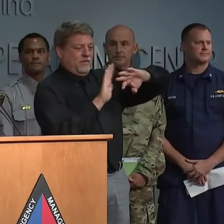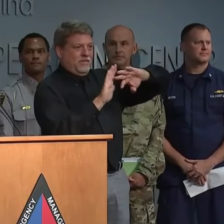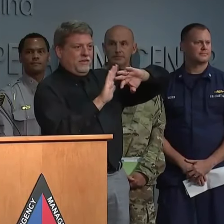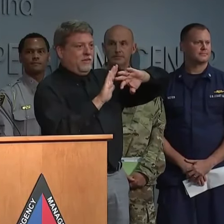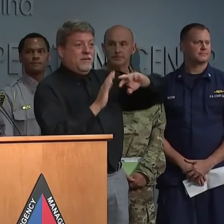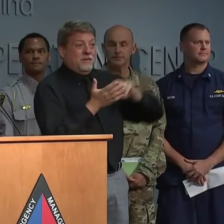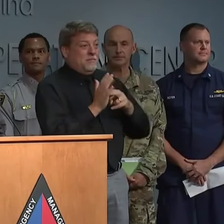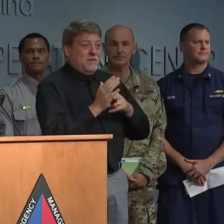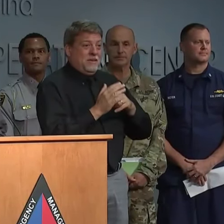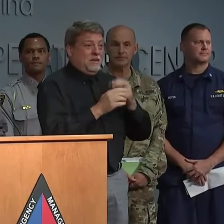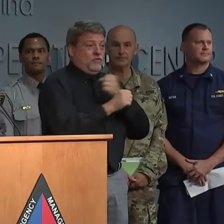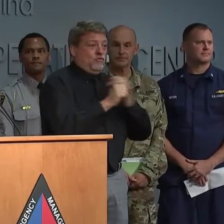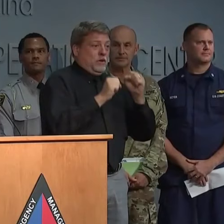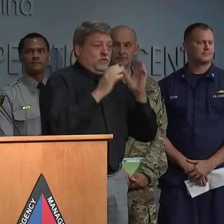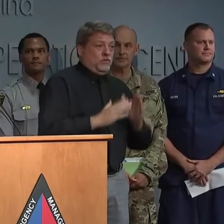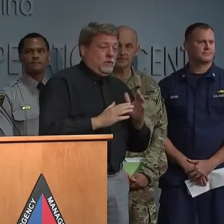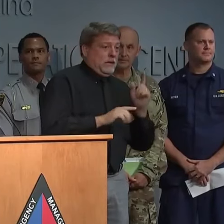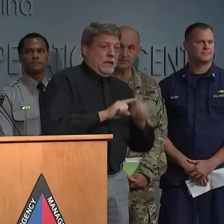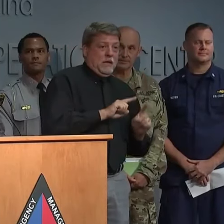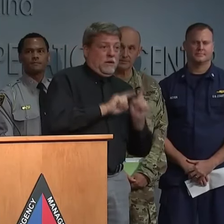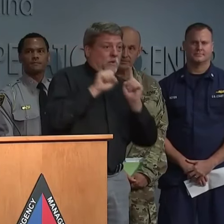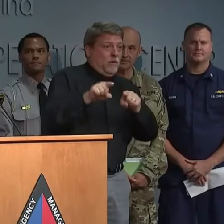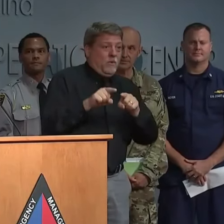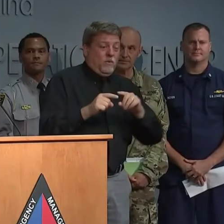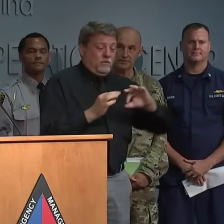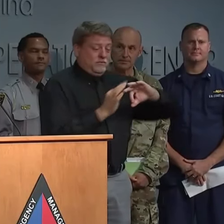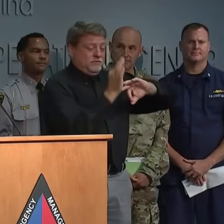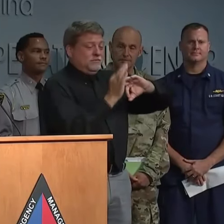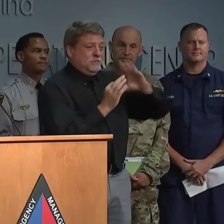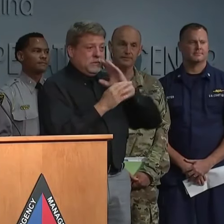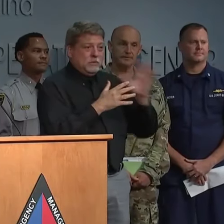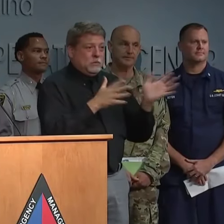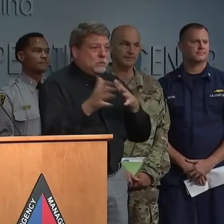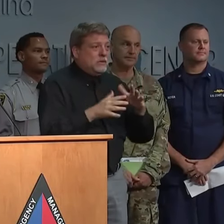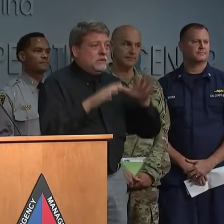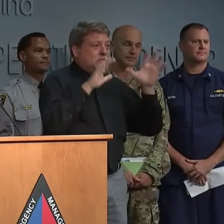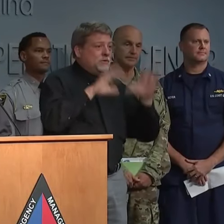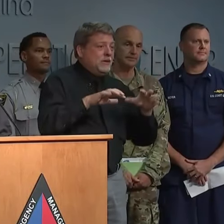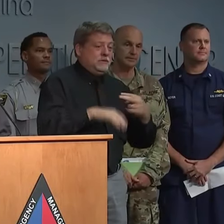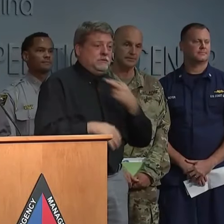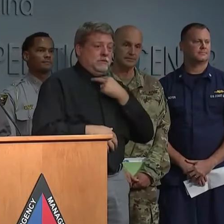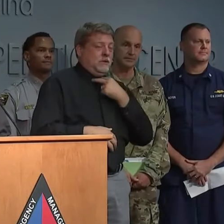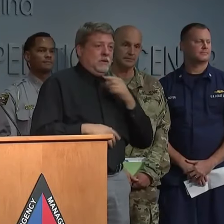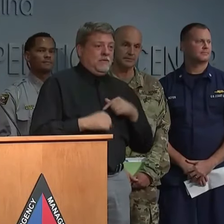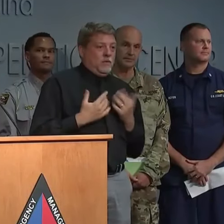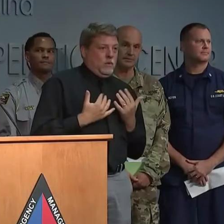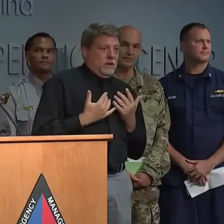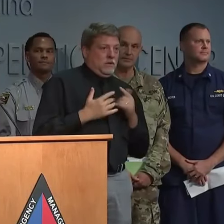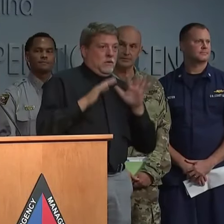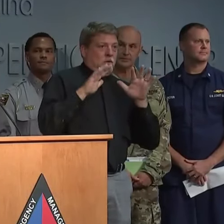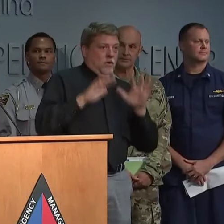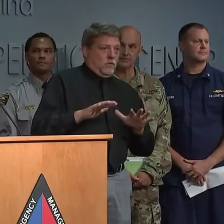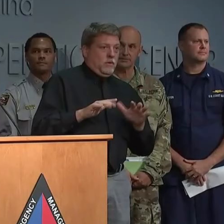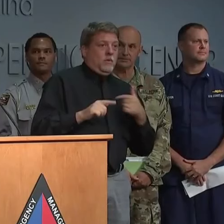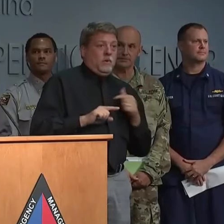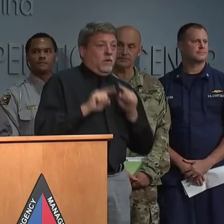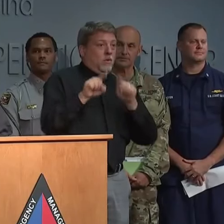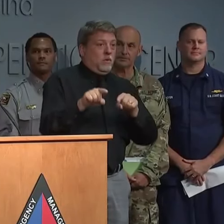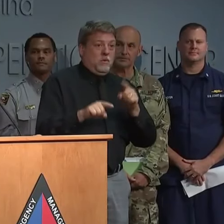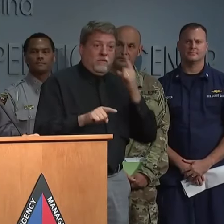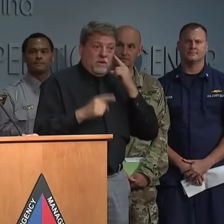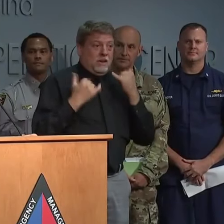but they are ready to go as soon as they possibly can to get there and rescue people, but we don't have